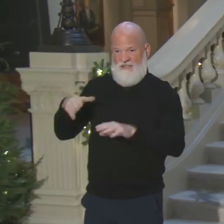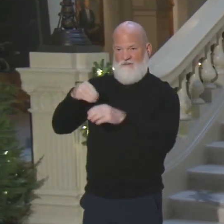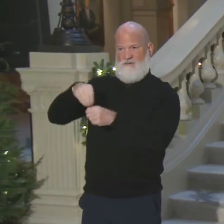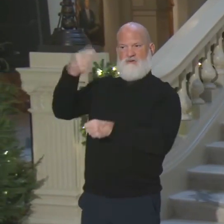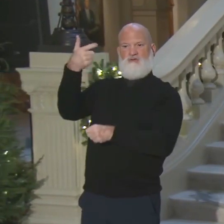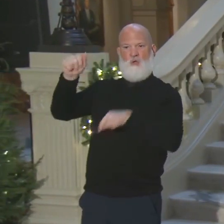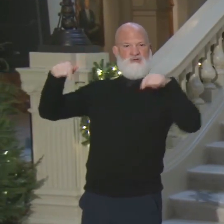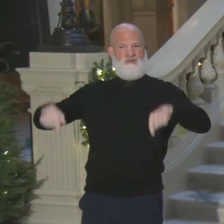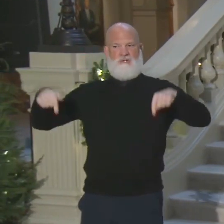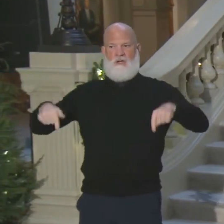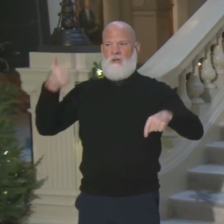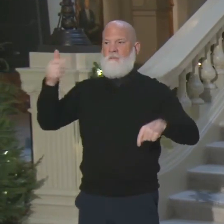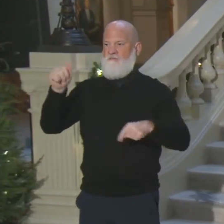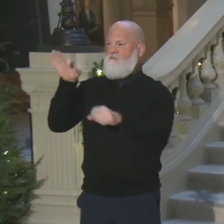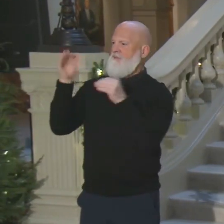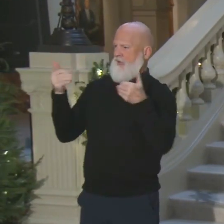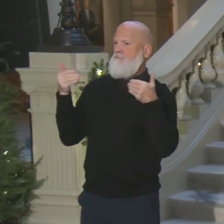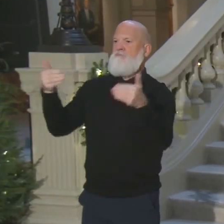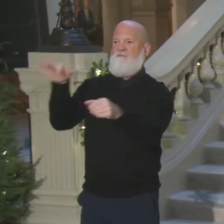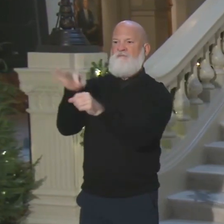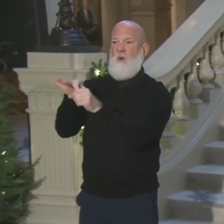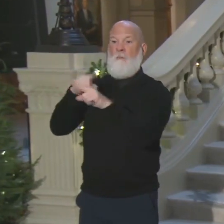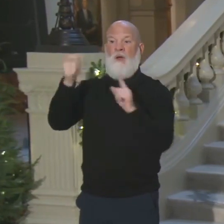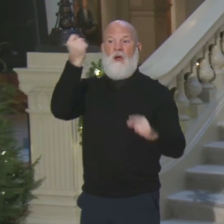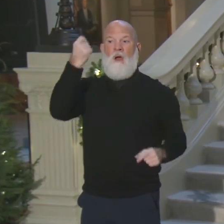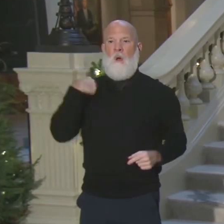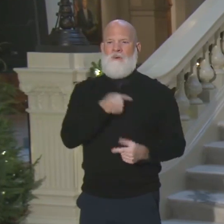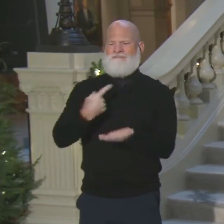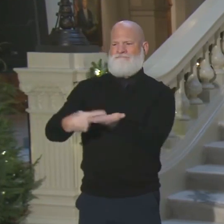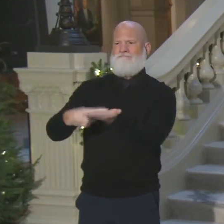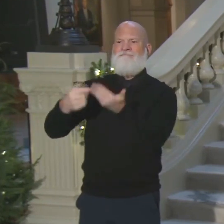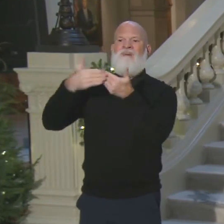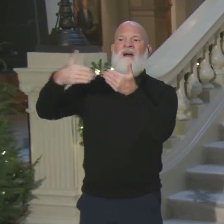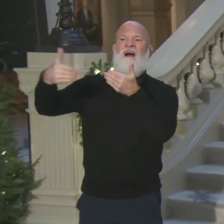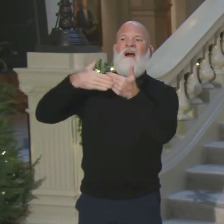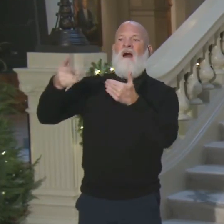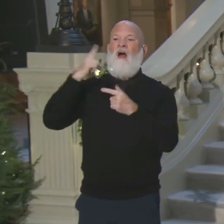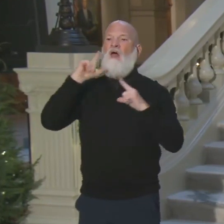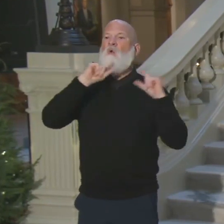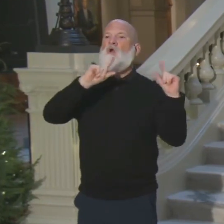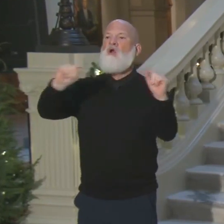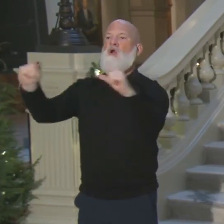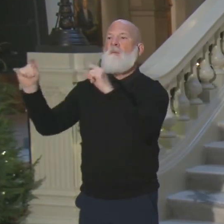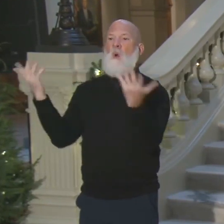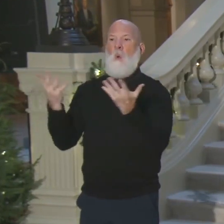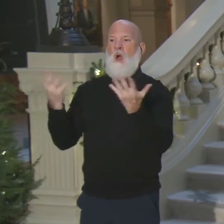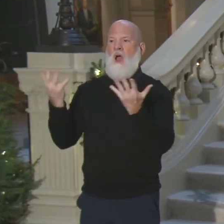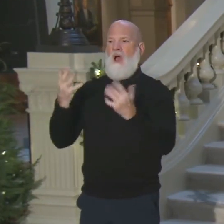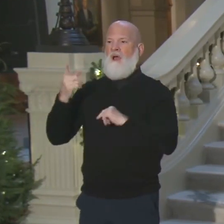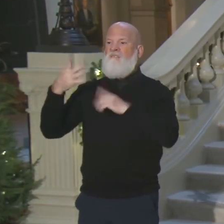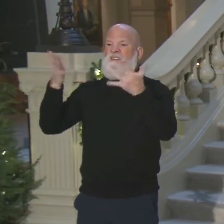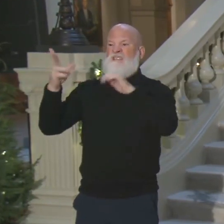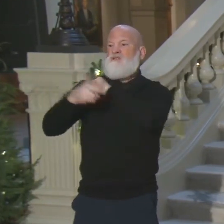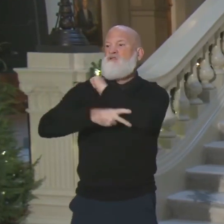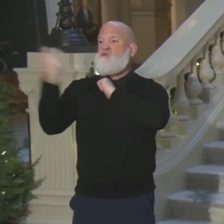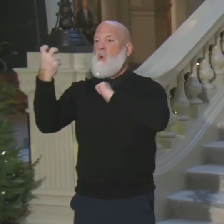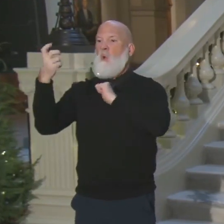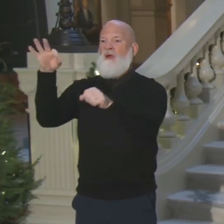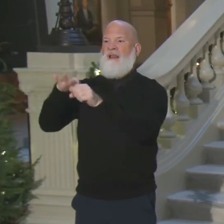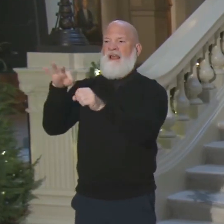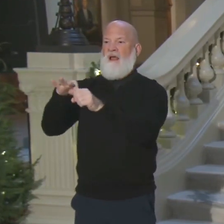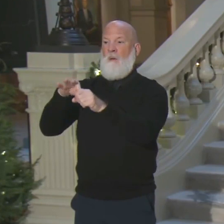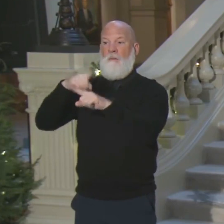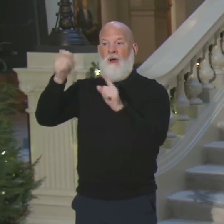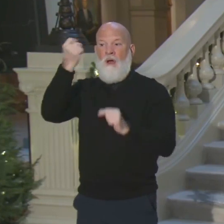we are heading in Georgia. All this talk of a stolen election, whether it's Stacey Abrams, or the